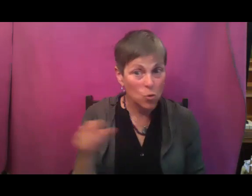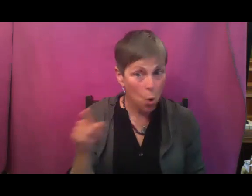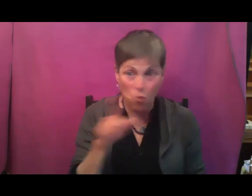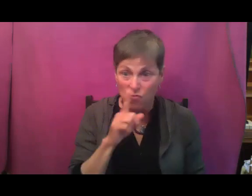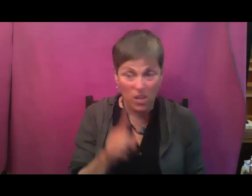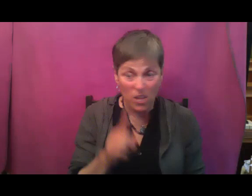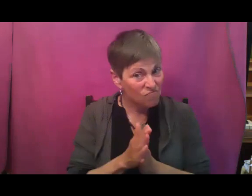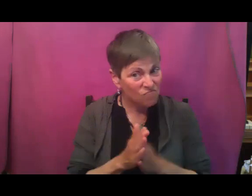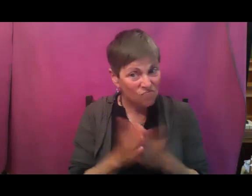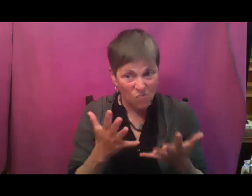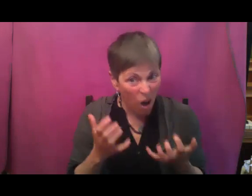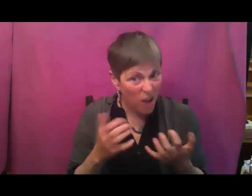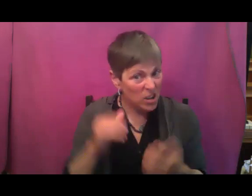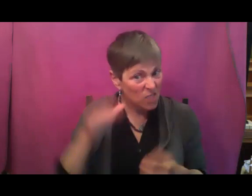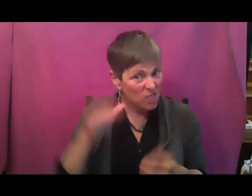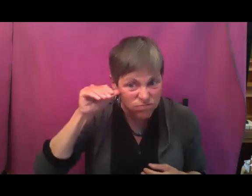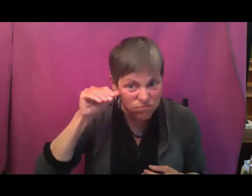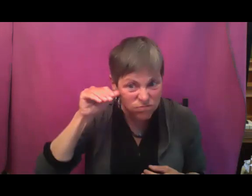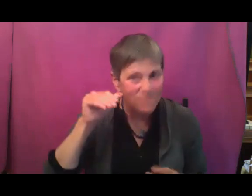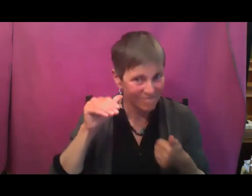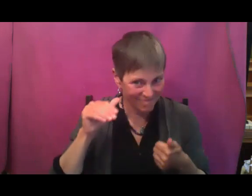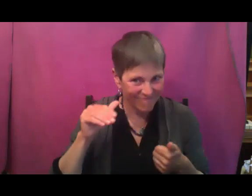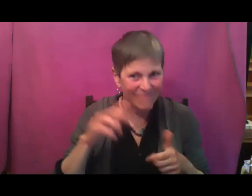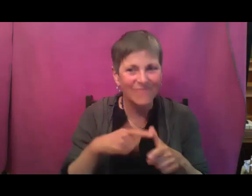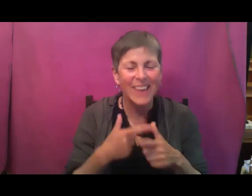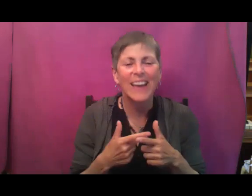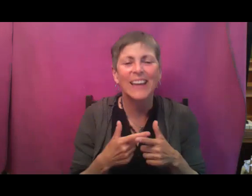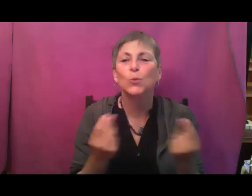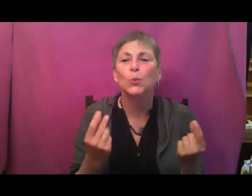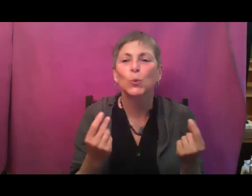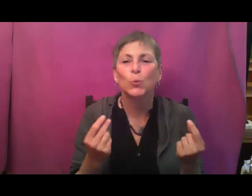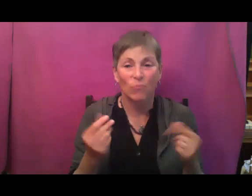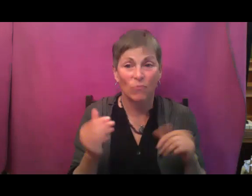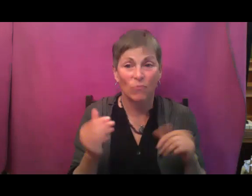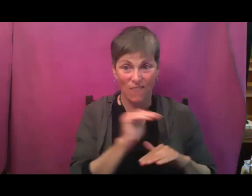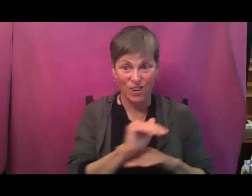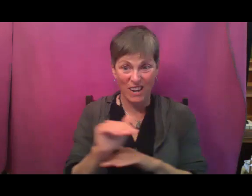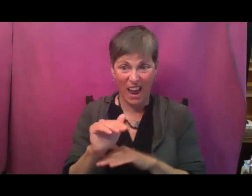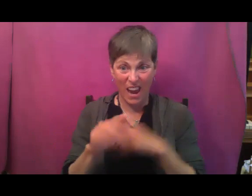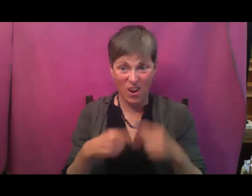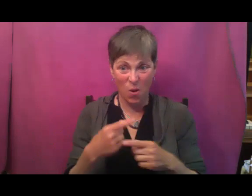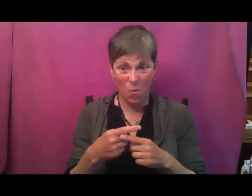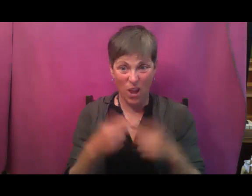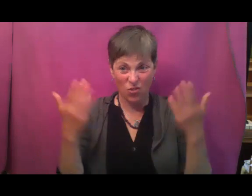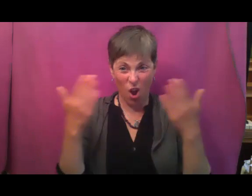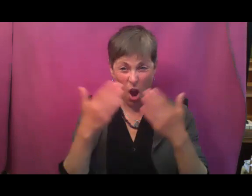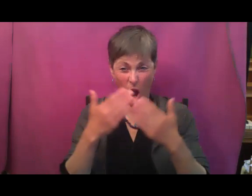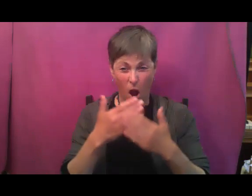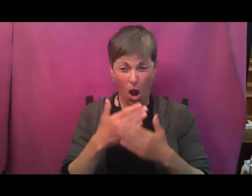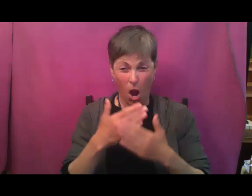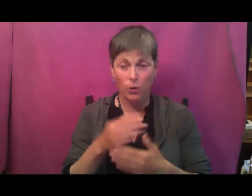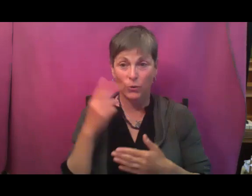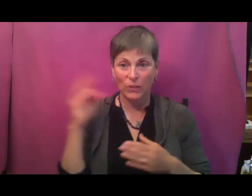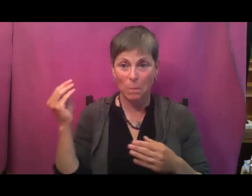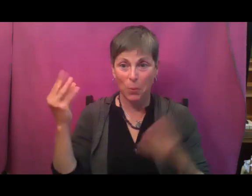Slugs come out in force at dark. So when those fireflies are starting to come